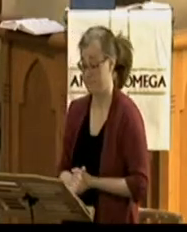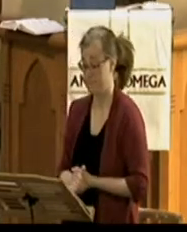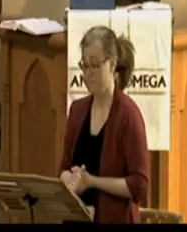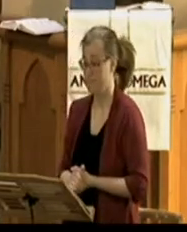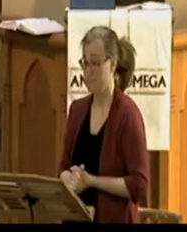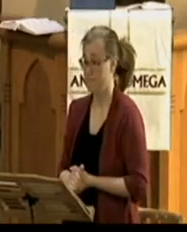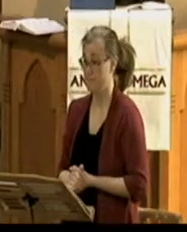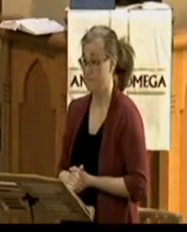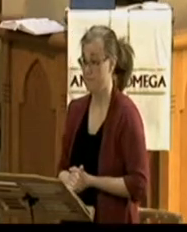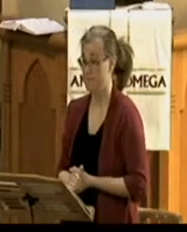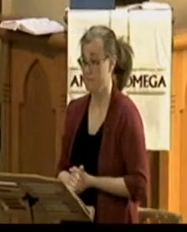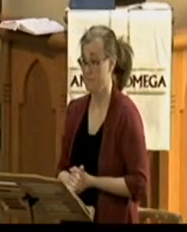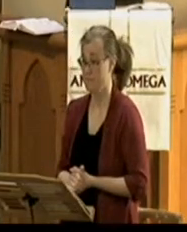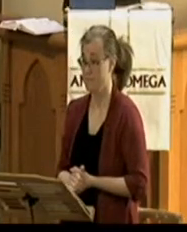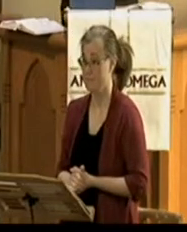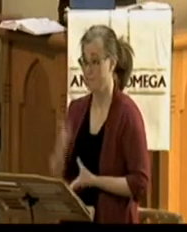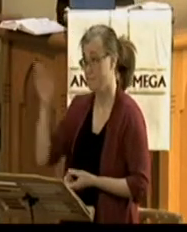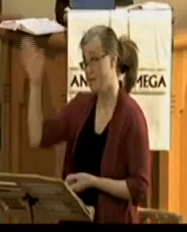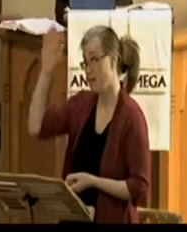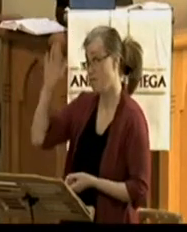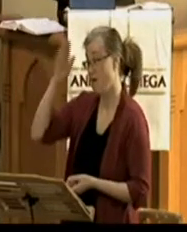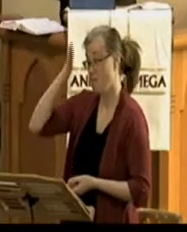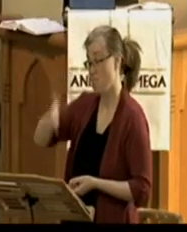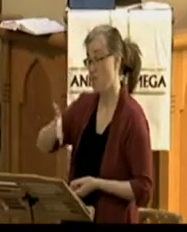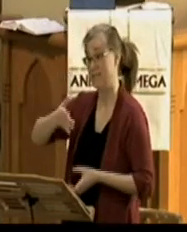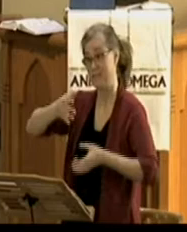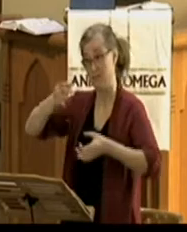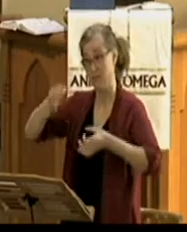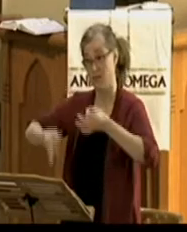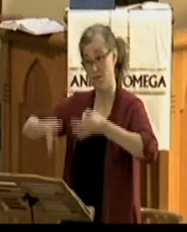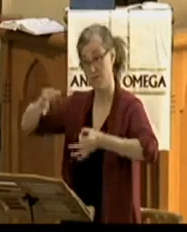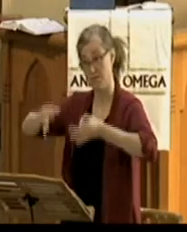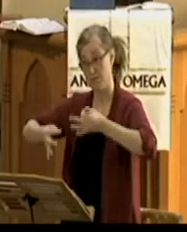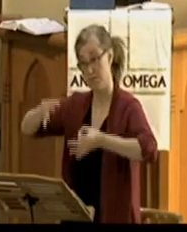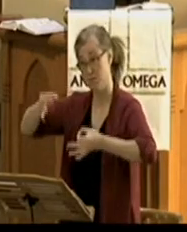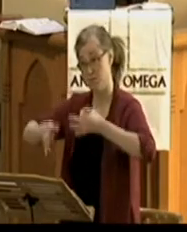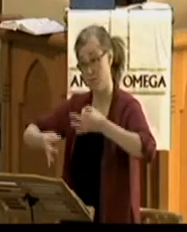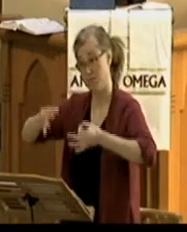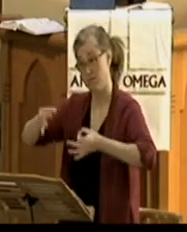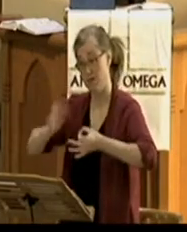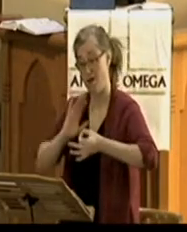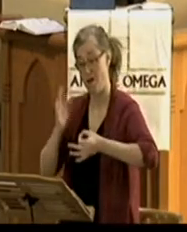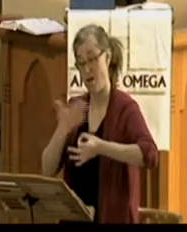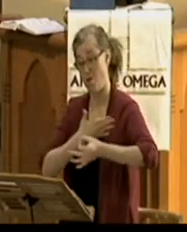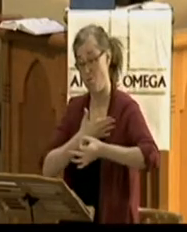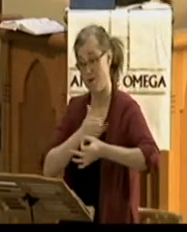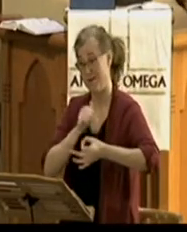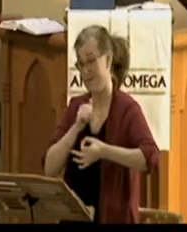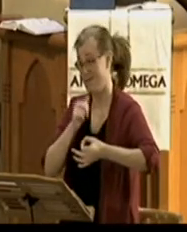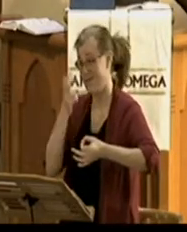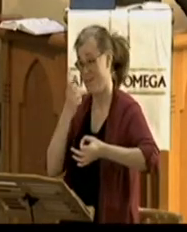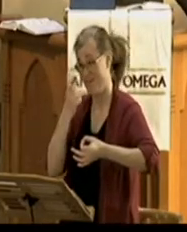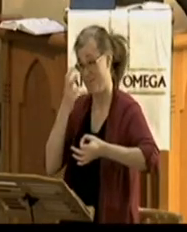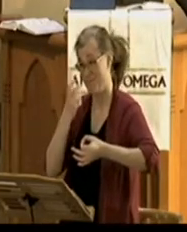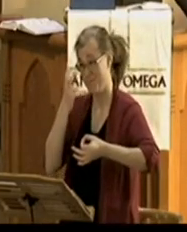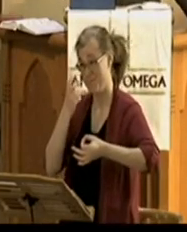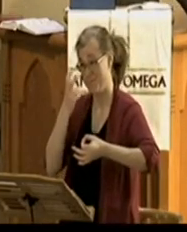judgment of God. For the sin of being cowardly and unbelieving are included in Revelation